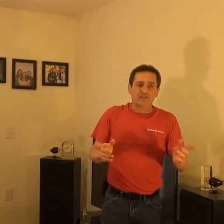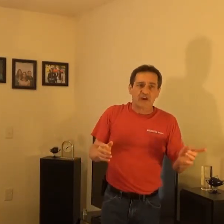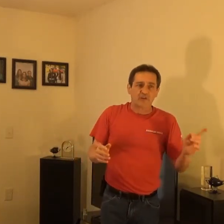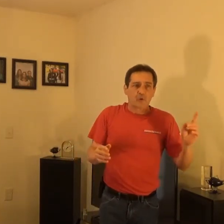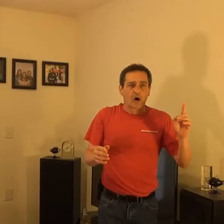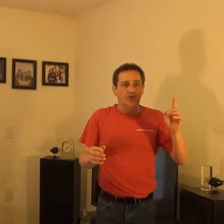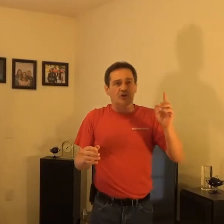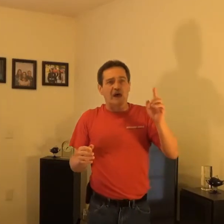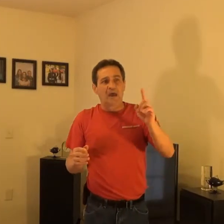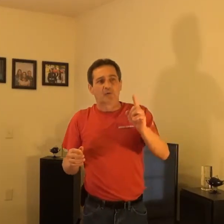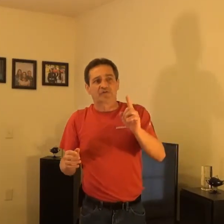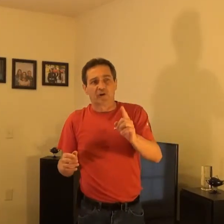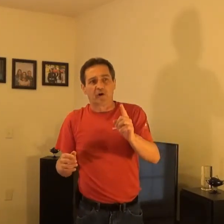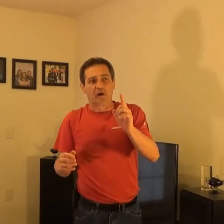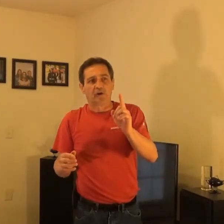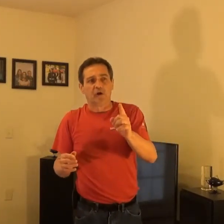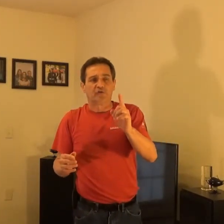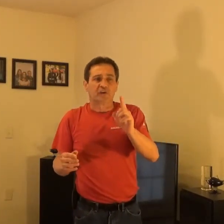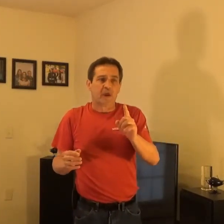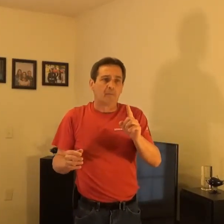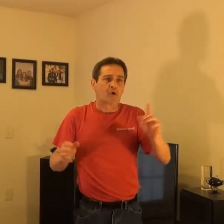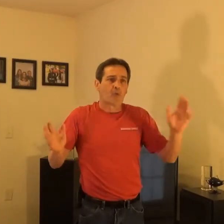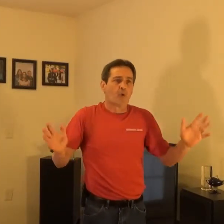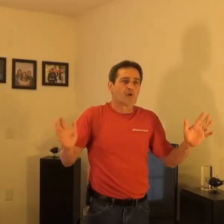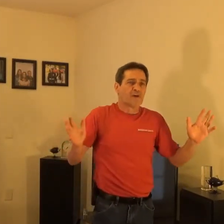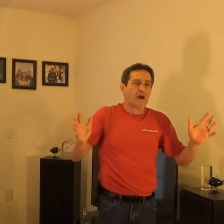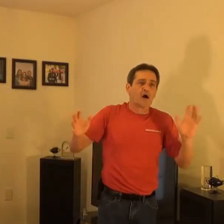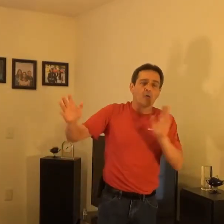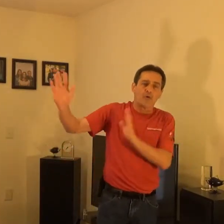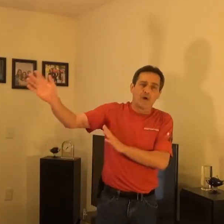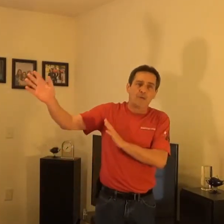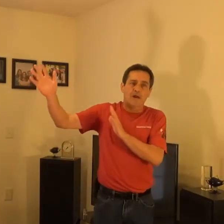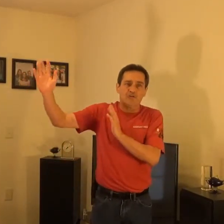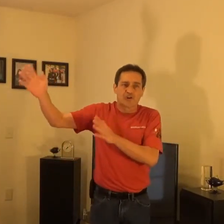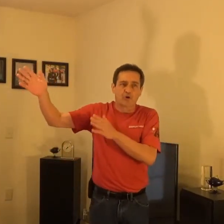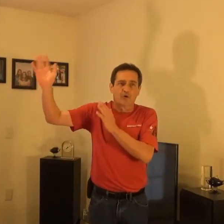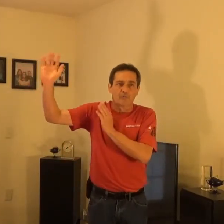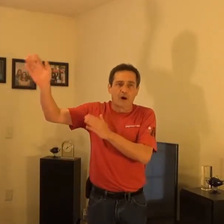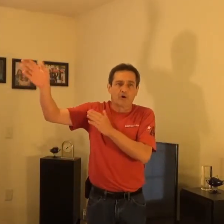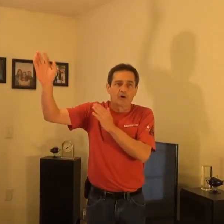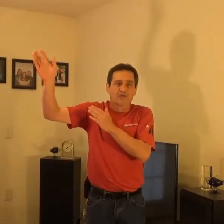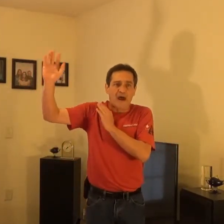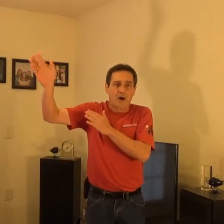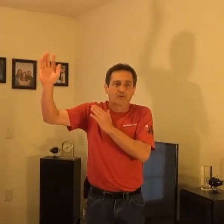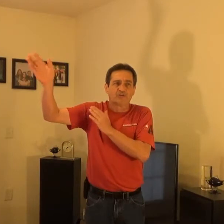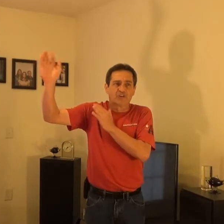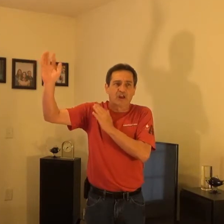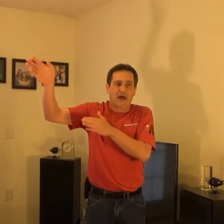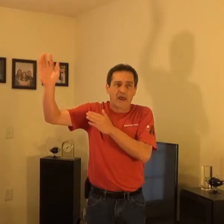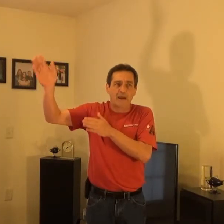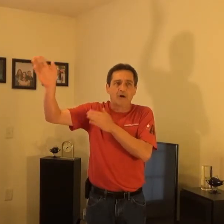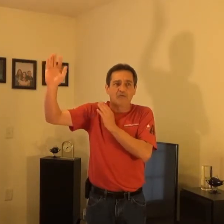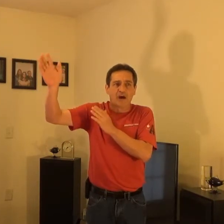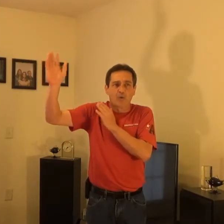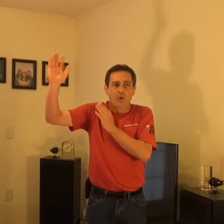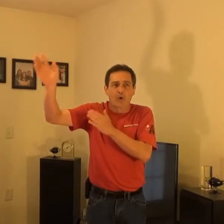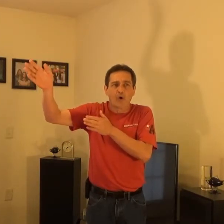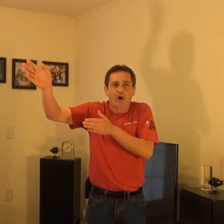see the world today with Syria using chemical warfare on the women and children, murdering thousands in the name of a war